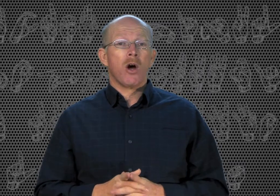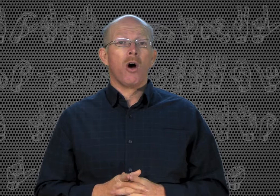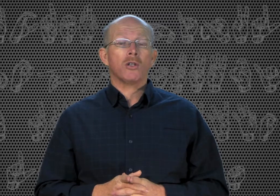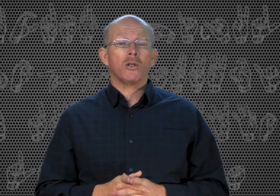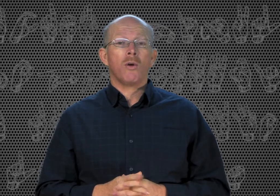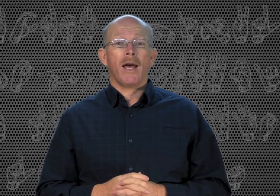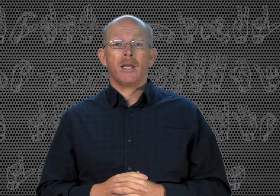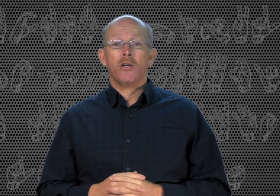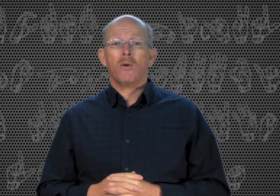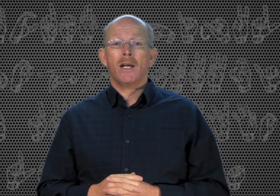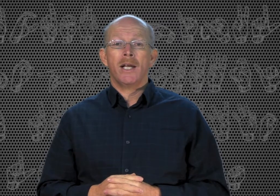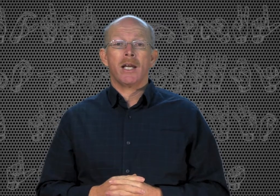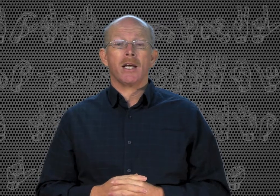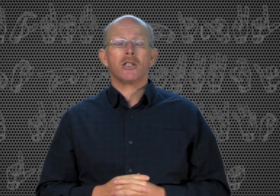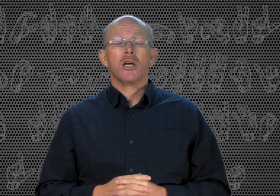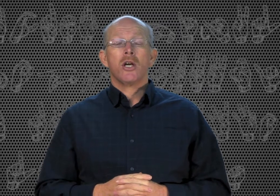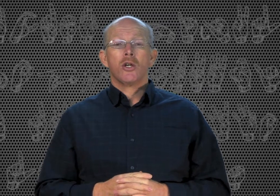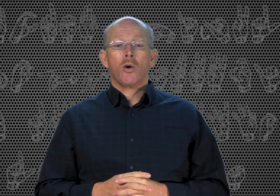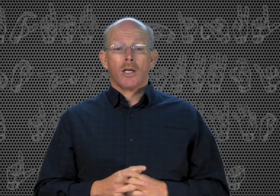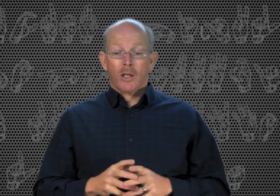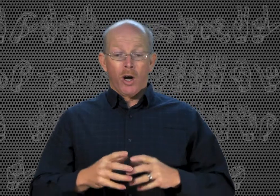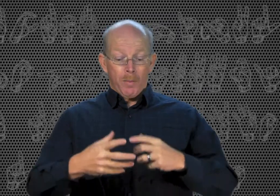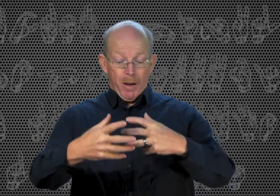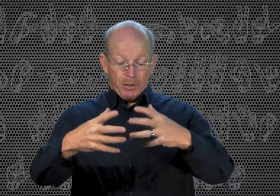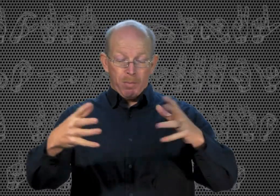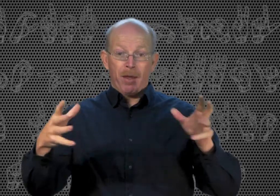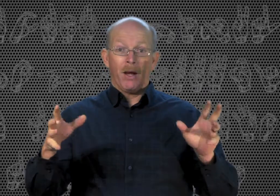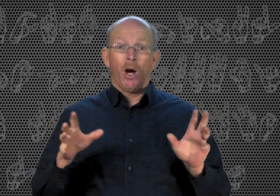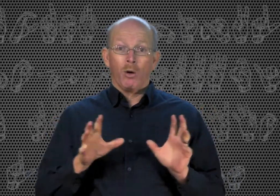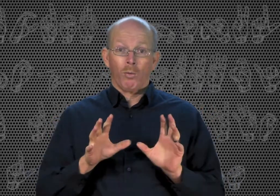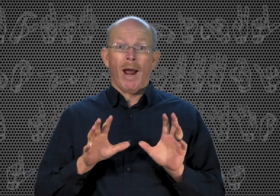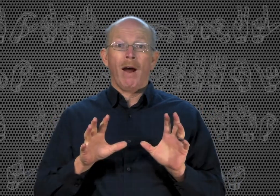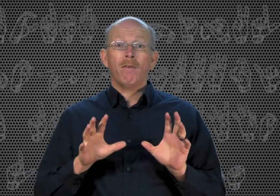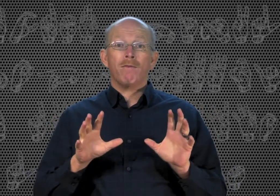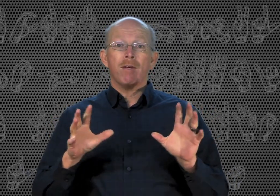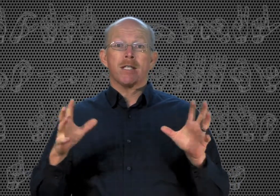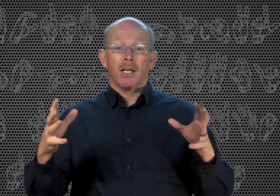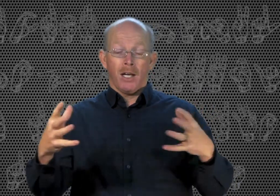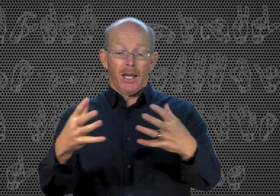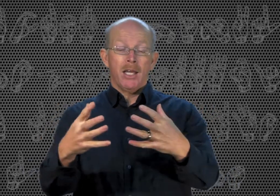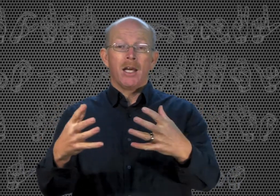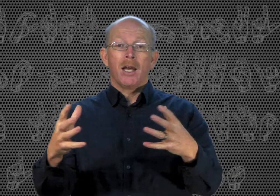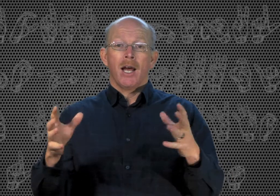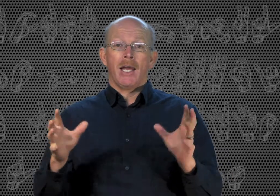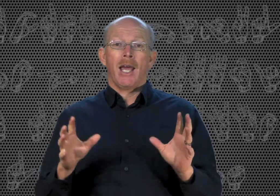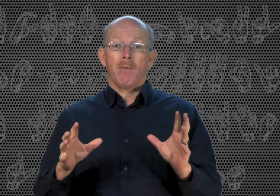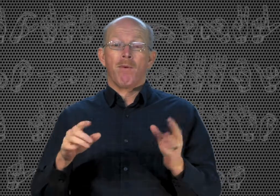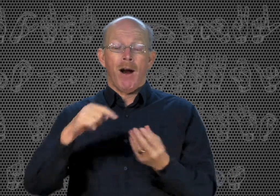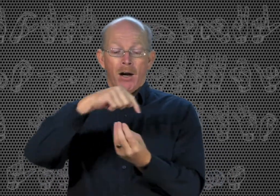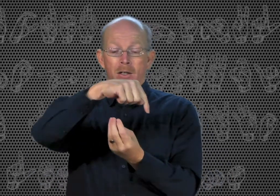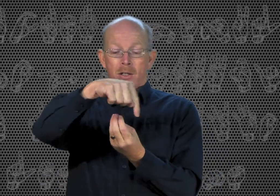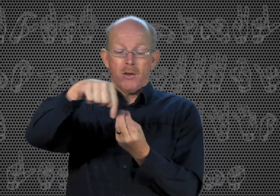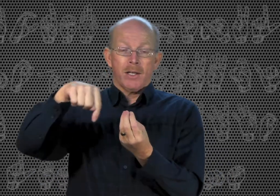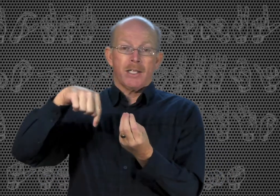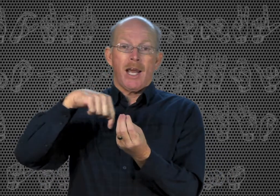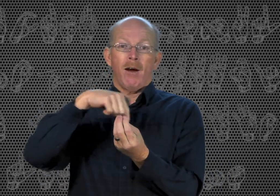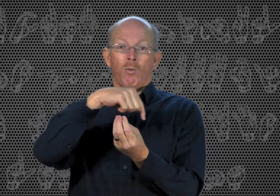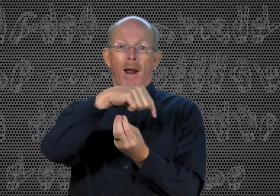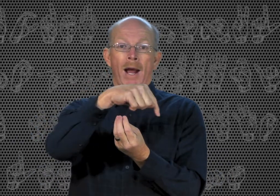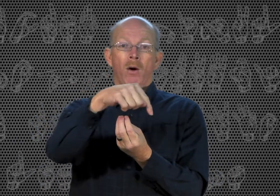also like you do it in English. You can talk about something around physically. A campfire. So you can say around